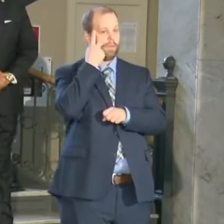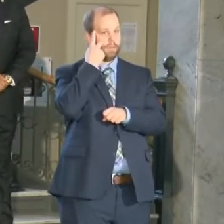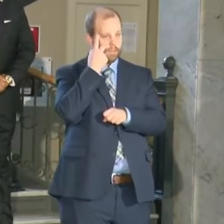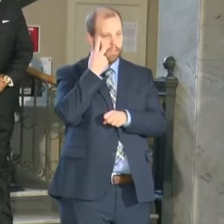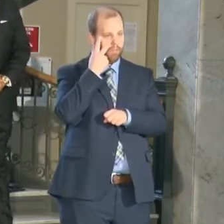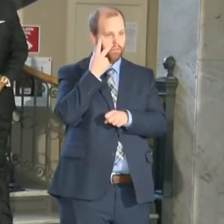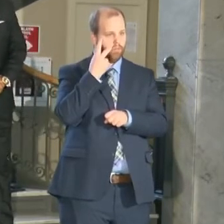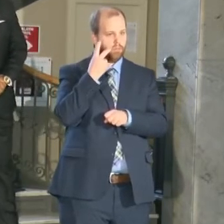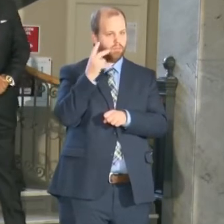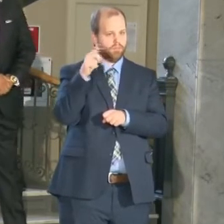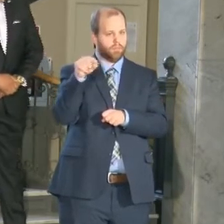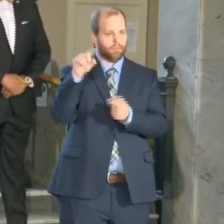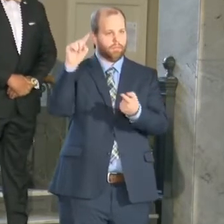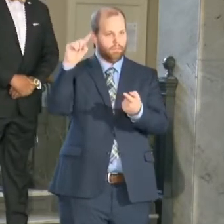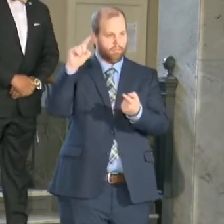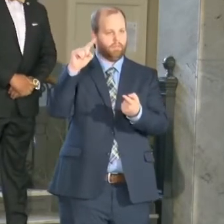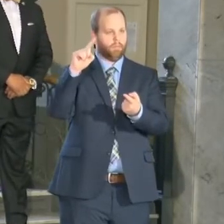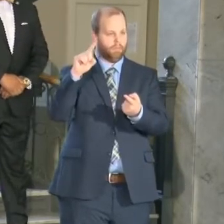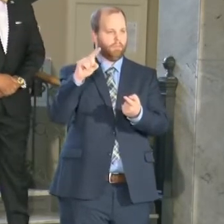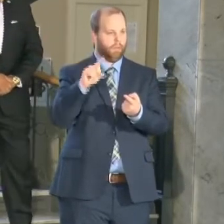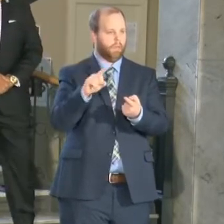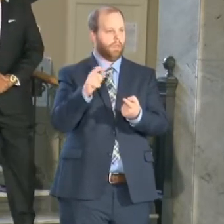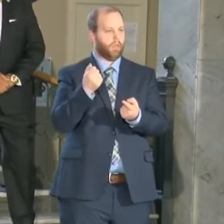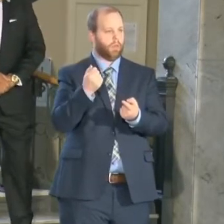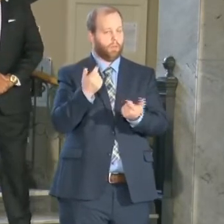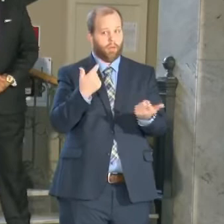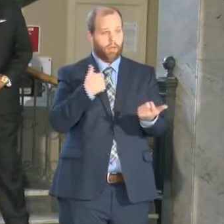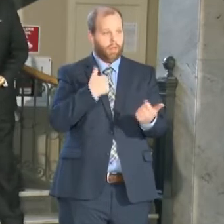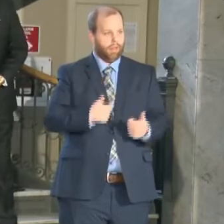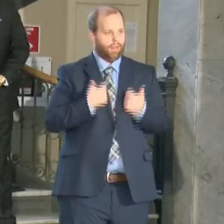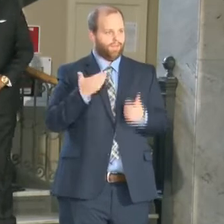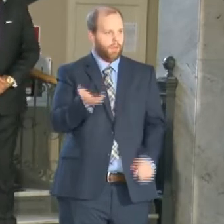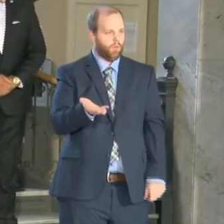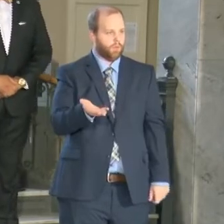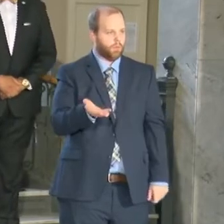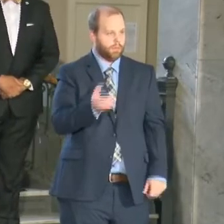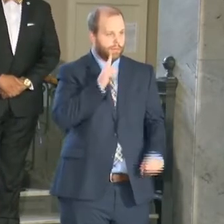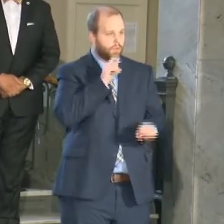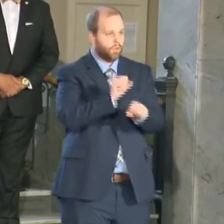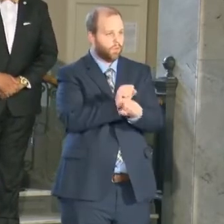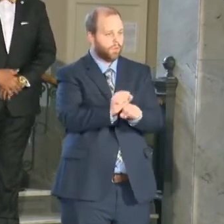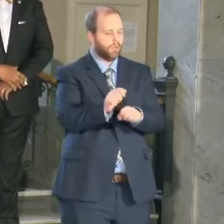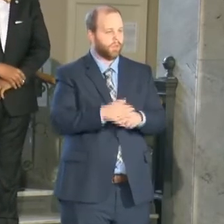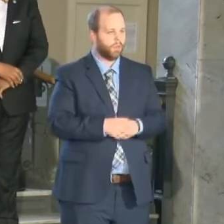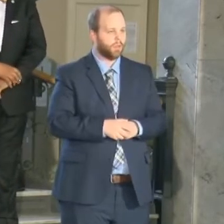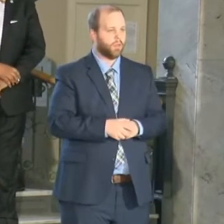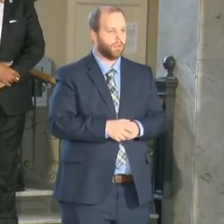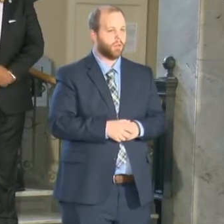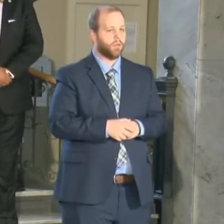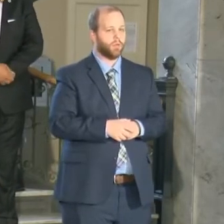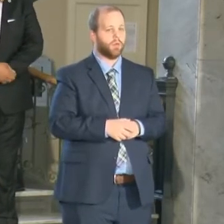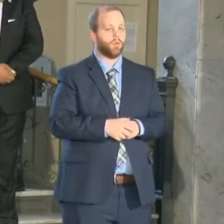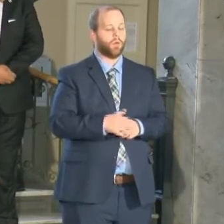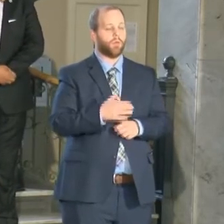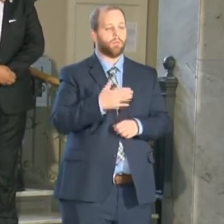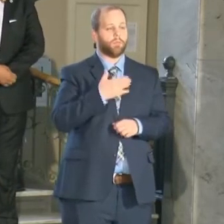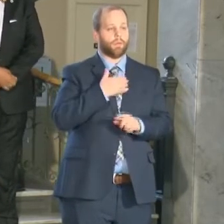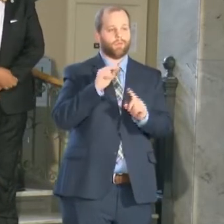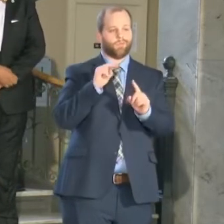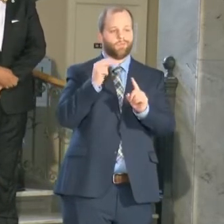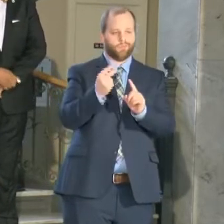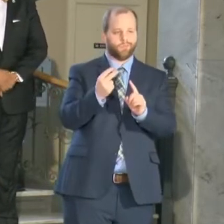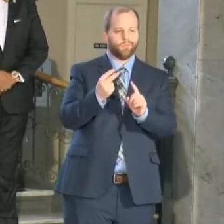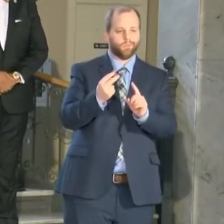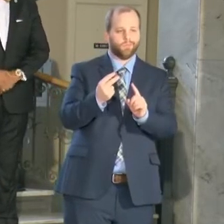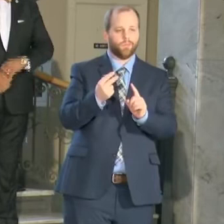uh crime hidden areas within the city and that's where your mayor lives uh literally uh and so uh we say that from a standpoint to understand is